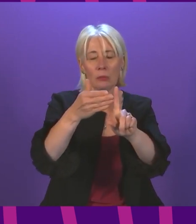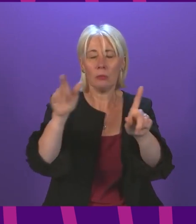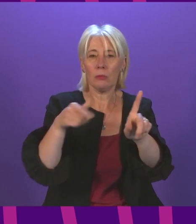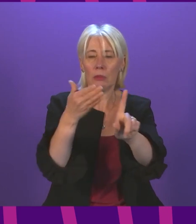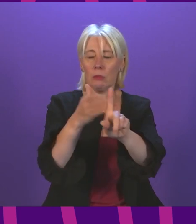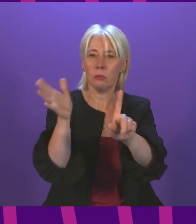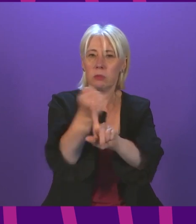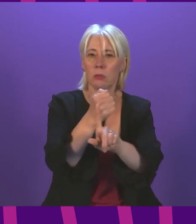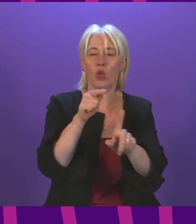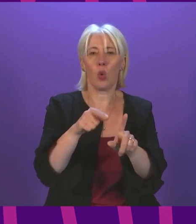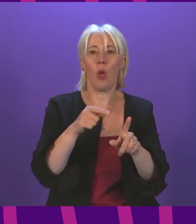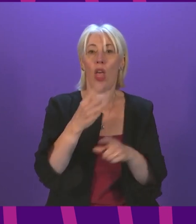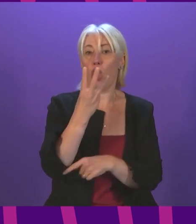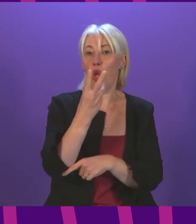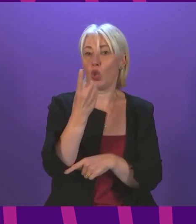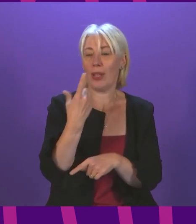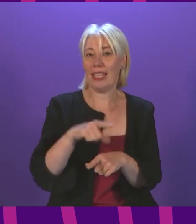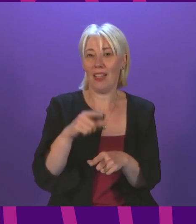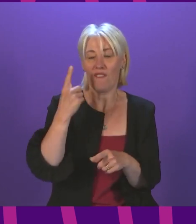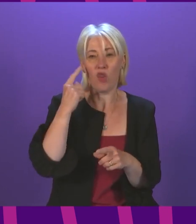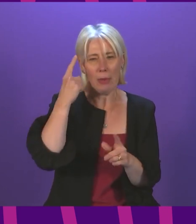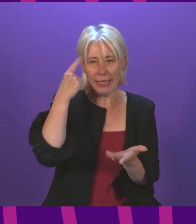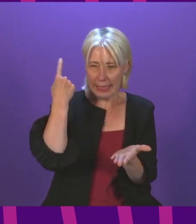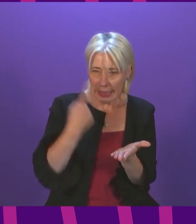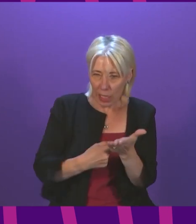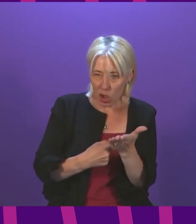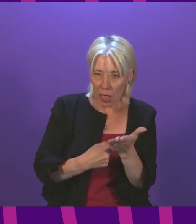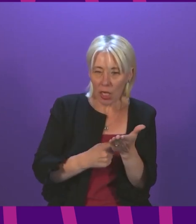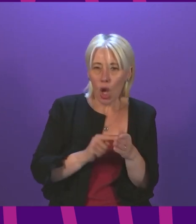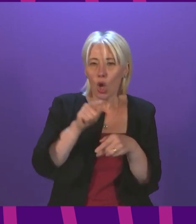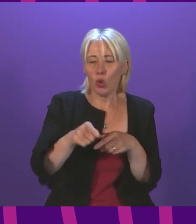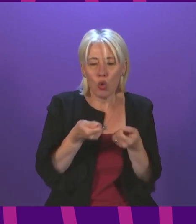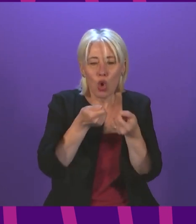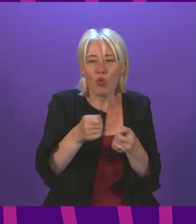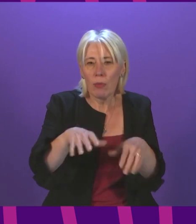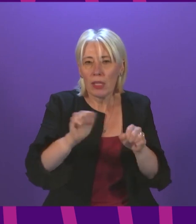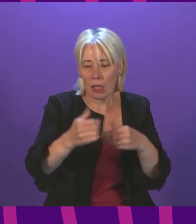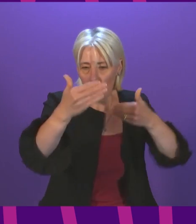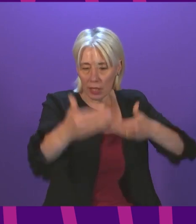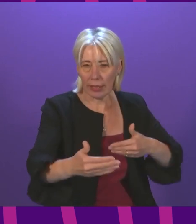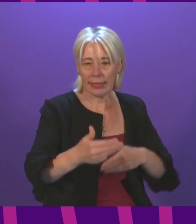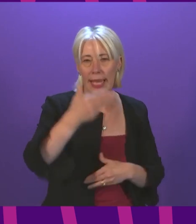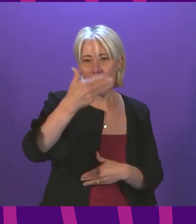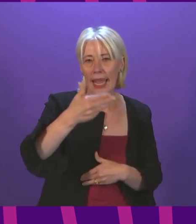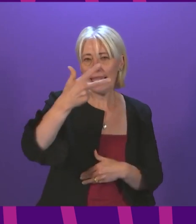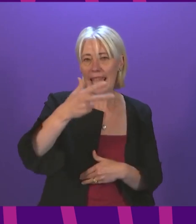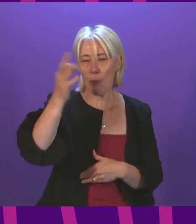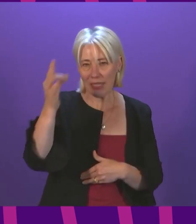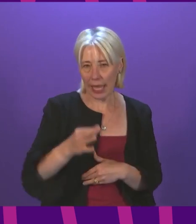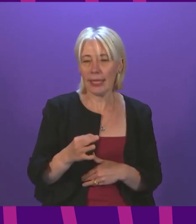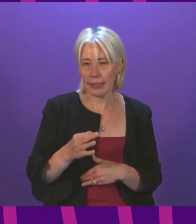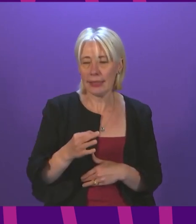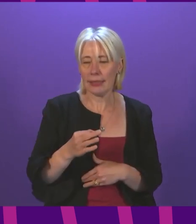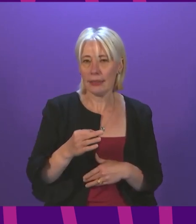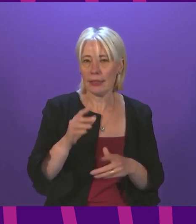is the time 31 days from decision to treatment starting 98% meet that target and the median wait